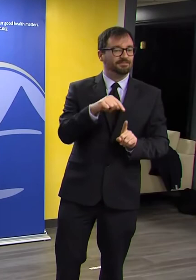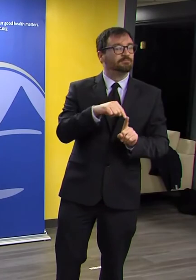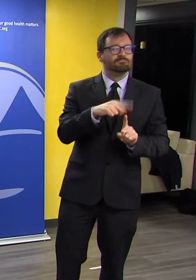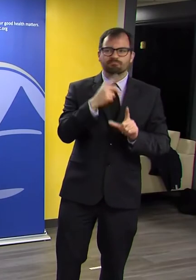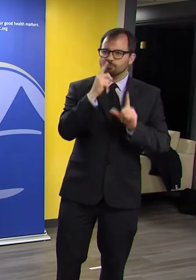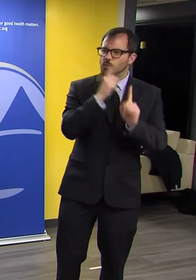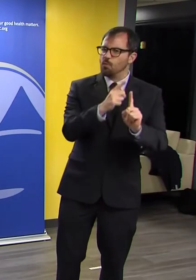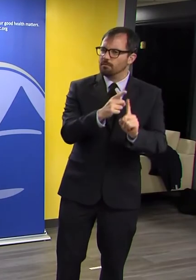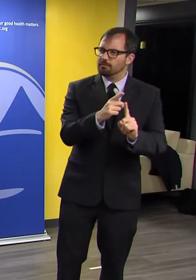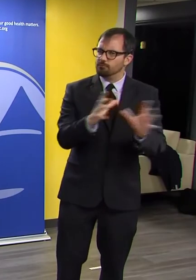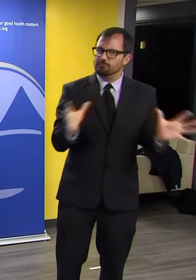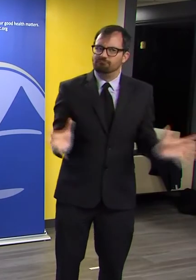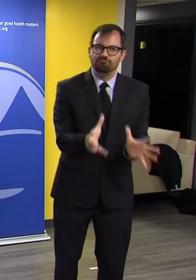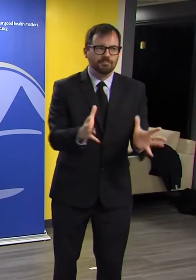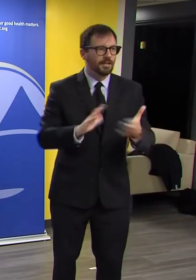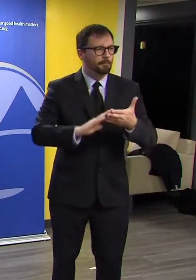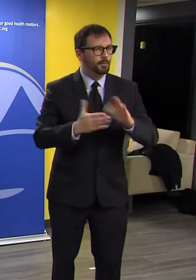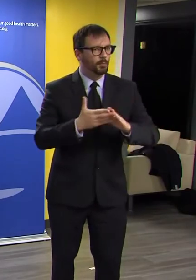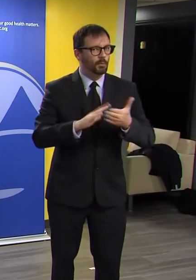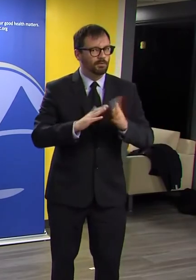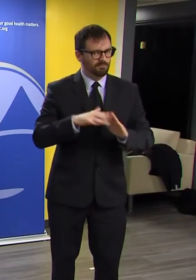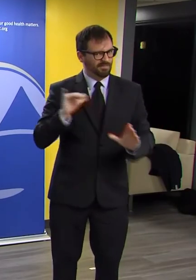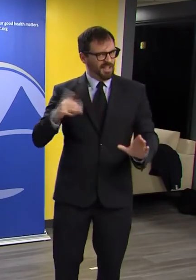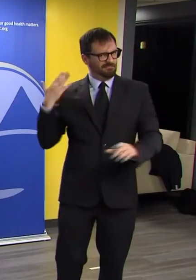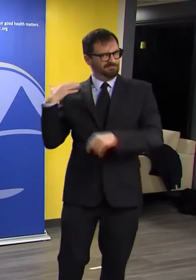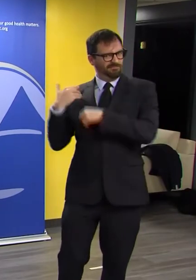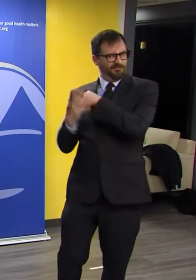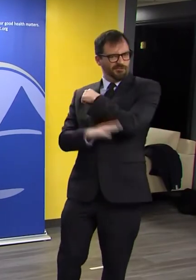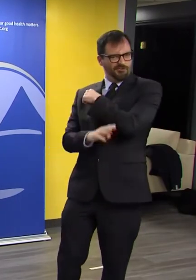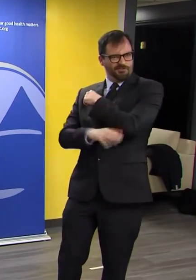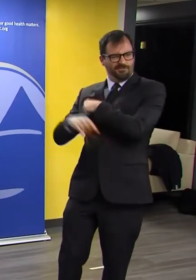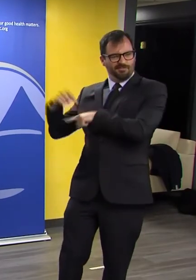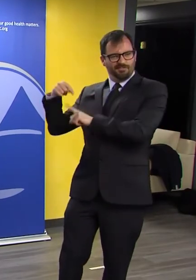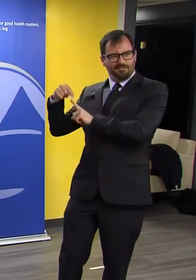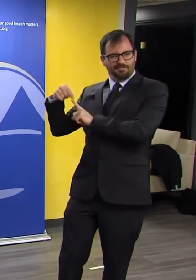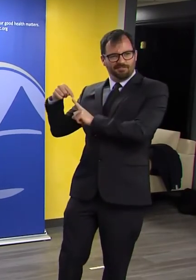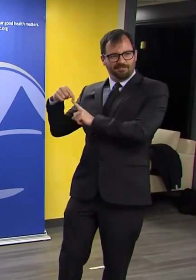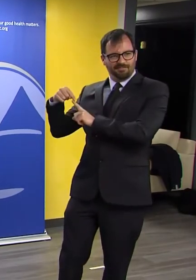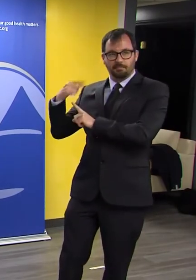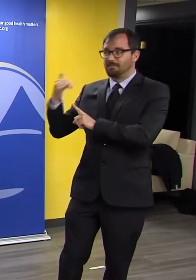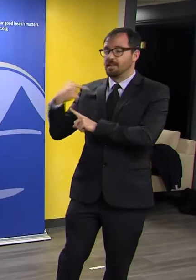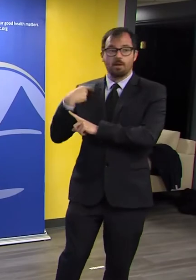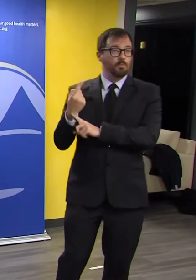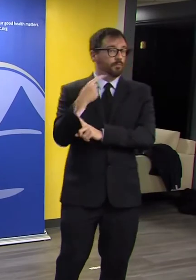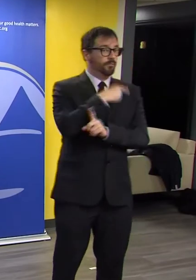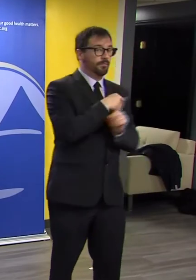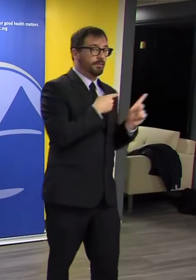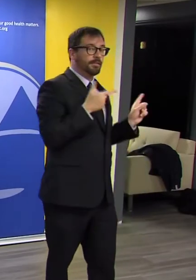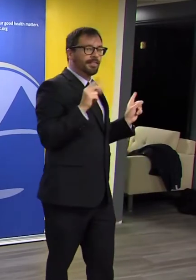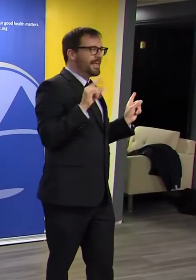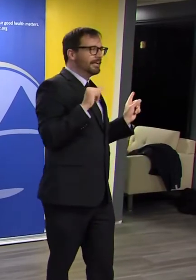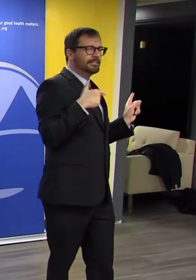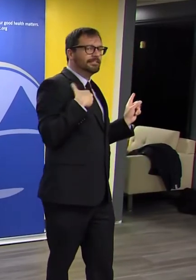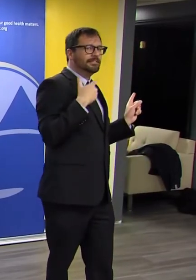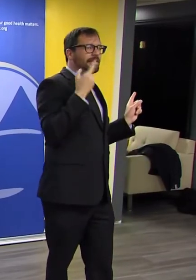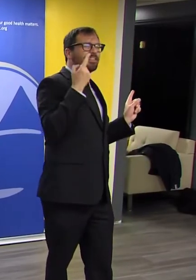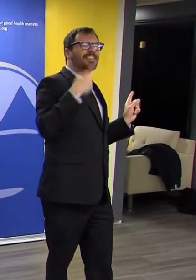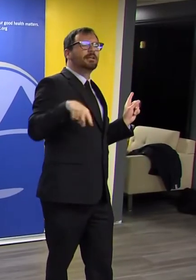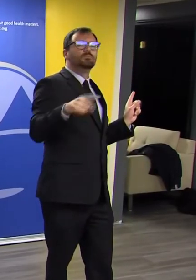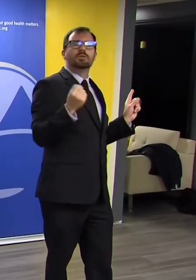that grant will be continued. The Department of Public Health did not want me to take their thunder, but I assure you it will be continued as of next week.